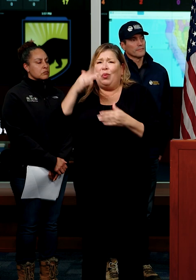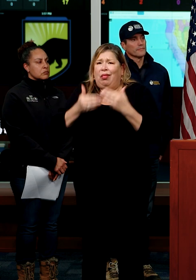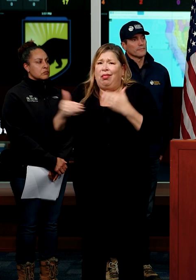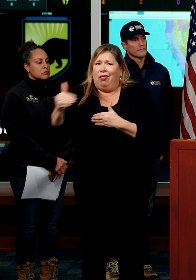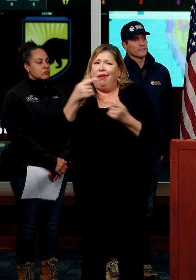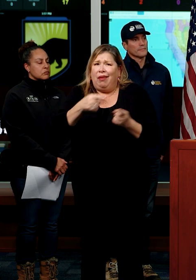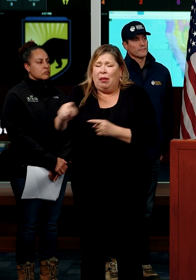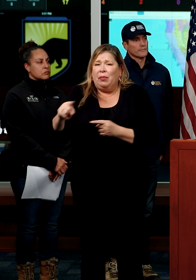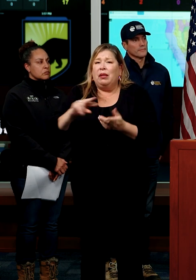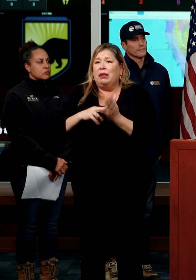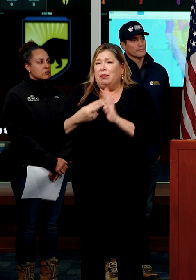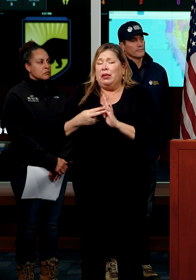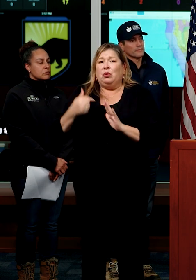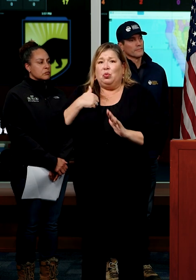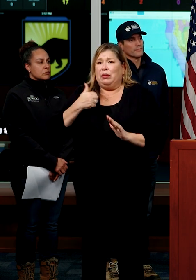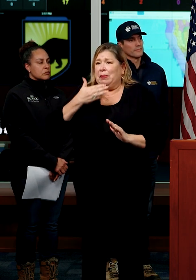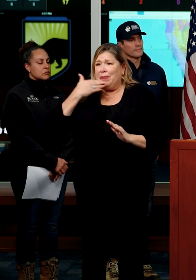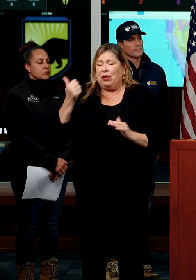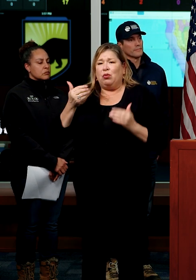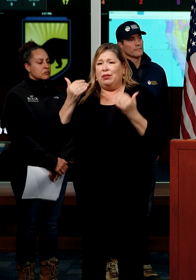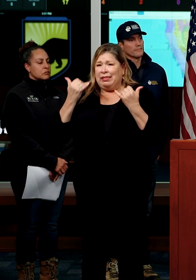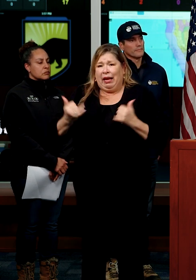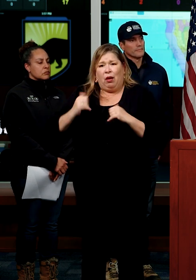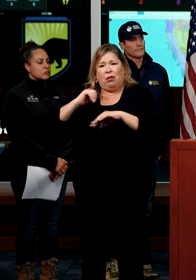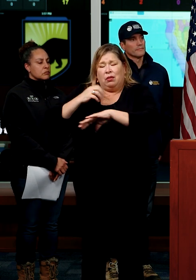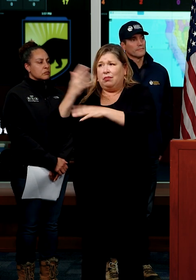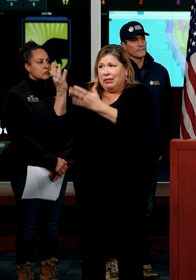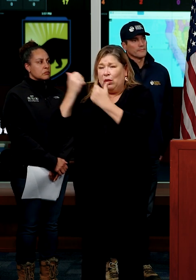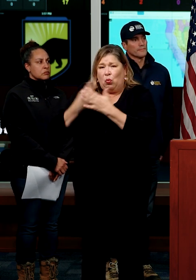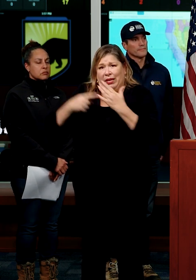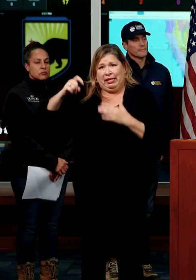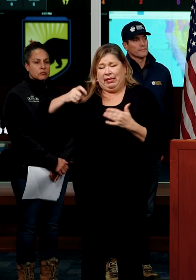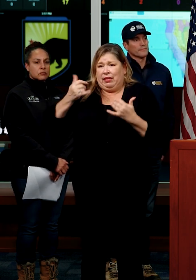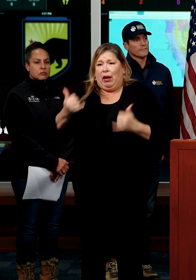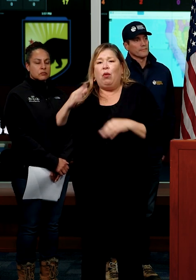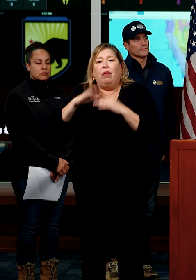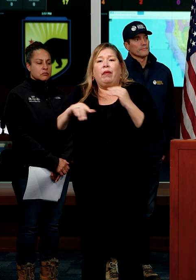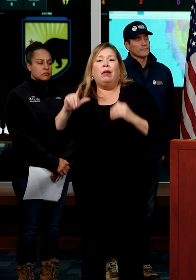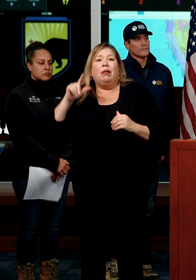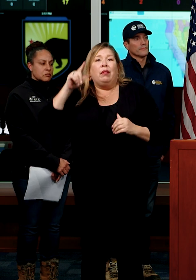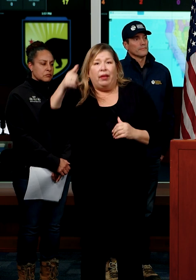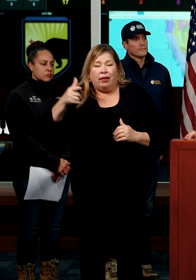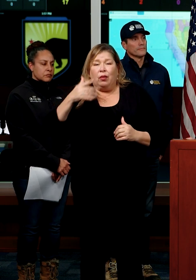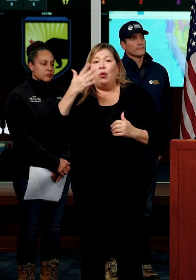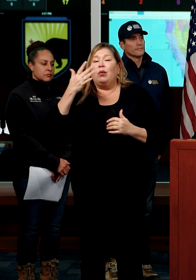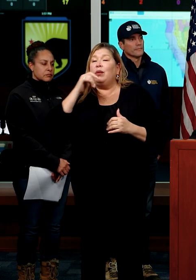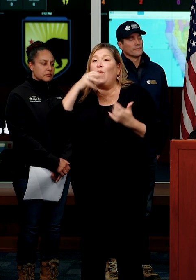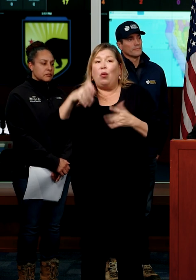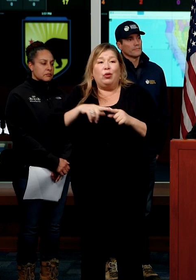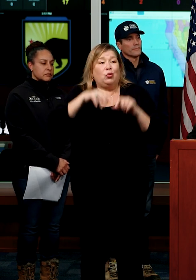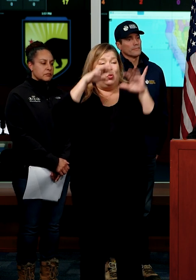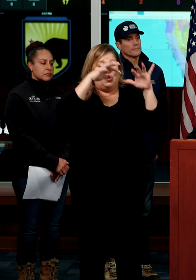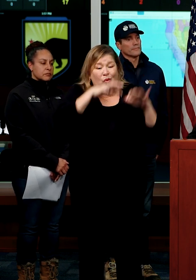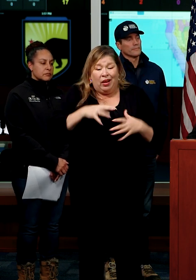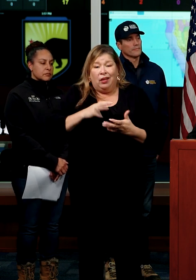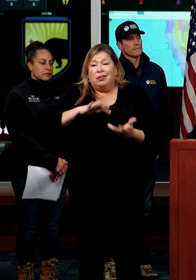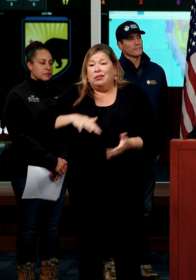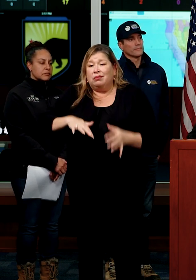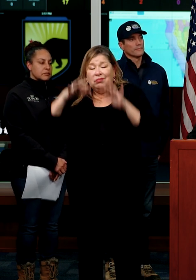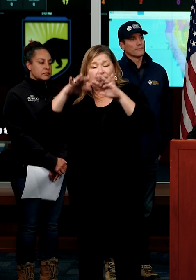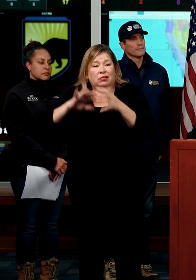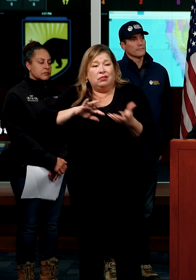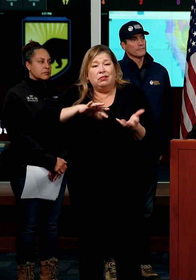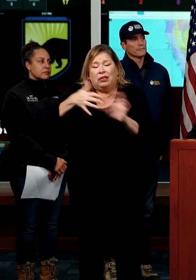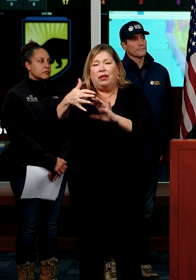that we're better off getting ahead of it as it relates to this request, uh, than waiting for the actual event to occur. And so,